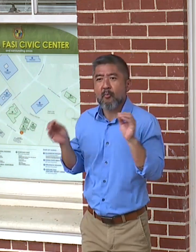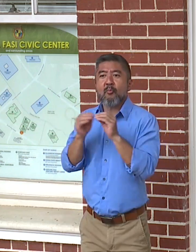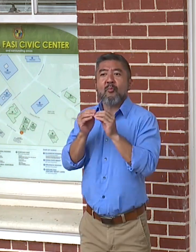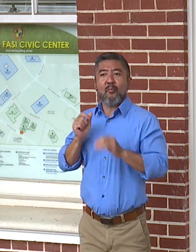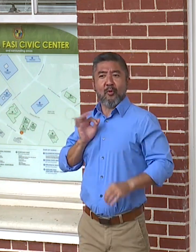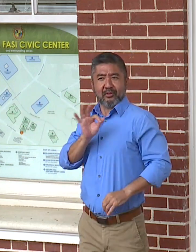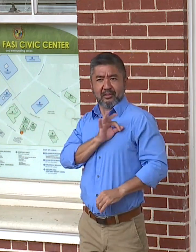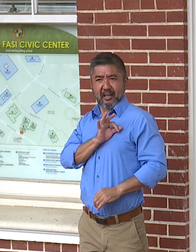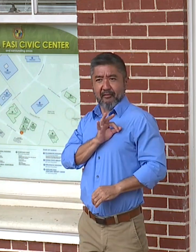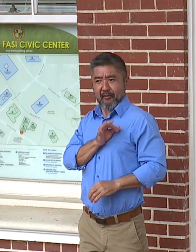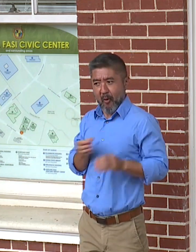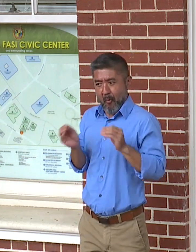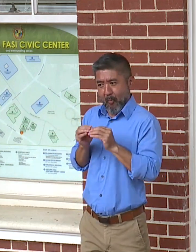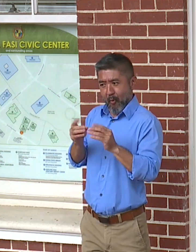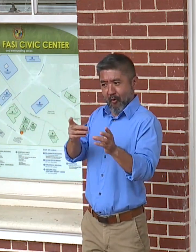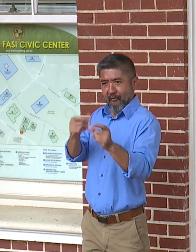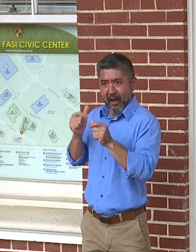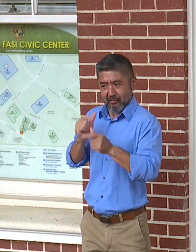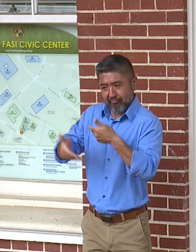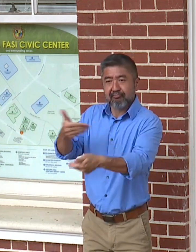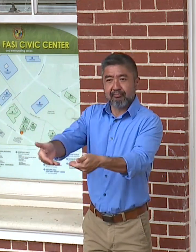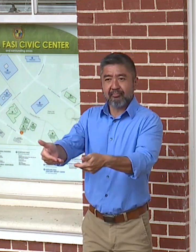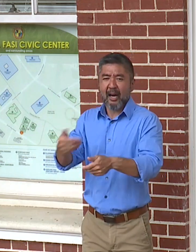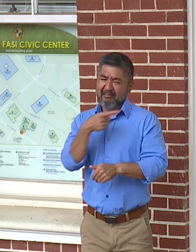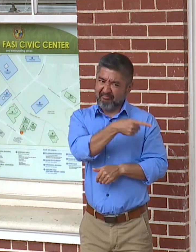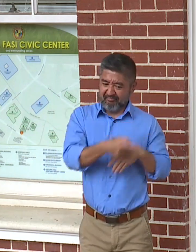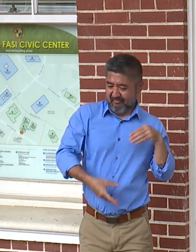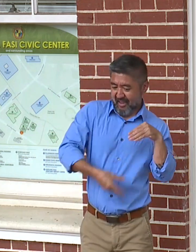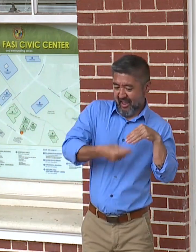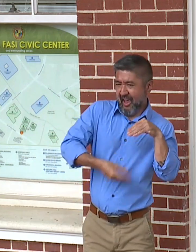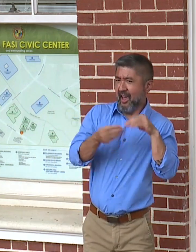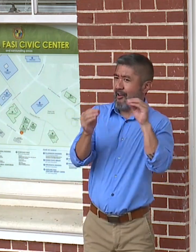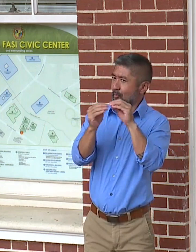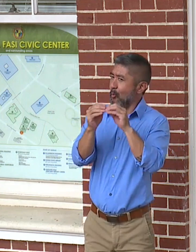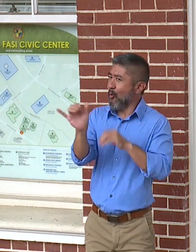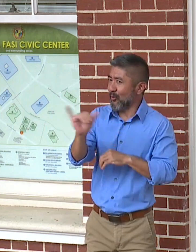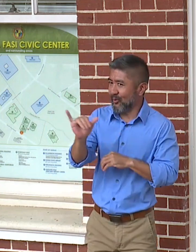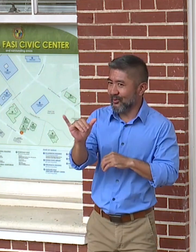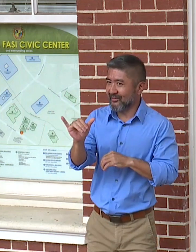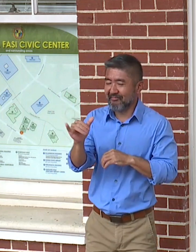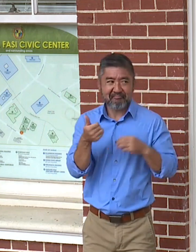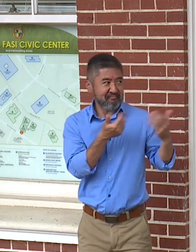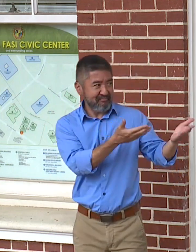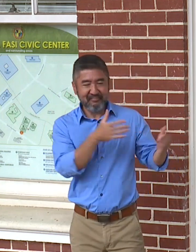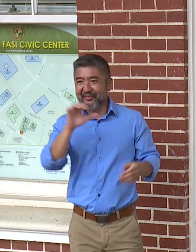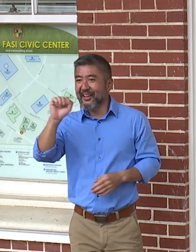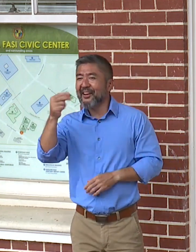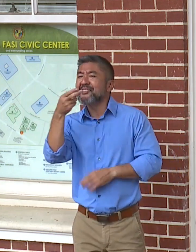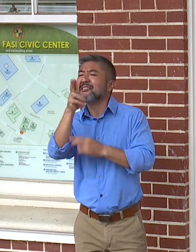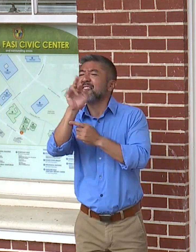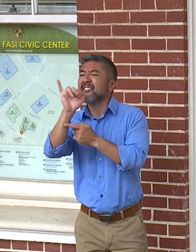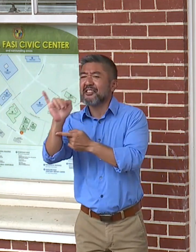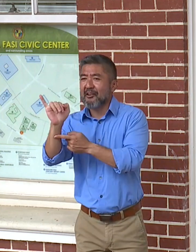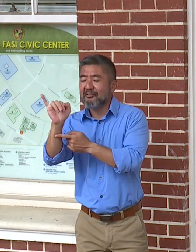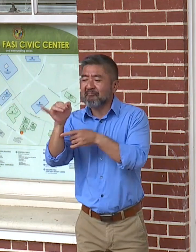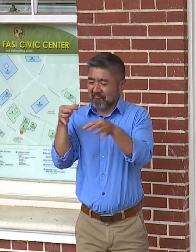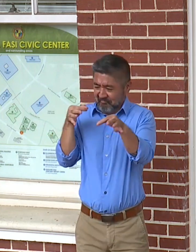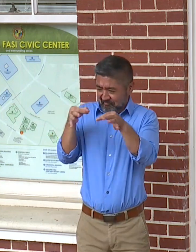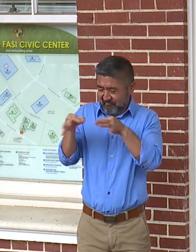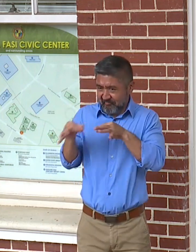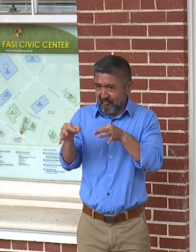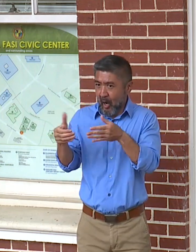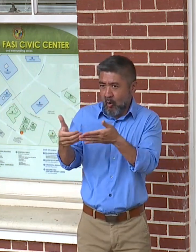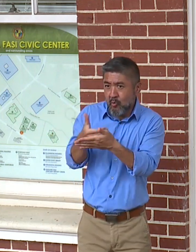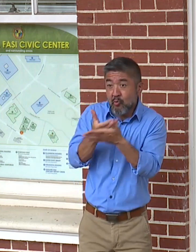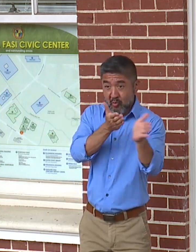processed. But they're going to be doing other things. And that's why we're holding the press conference today. And Sherry Kajiwara is here to talk about her other initiatives to